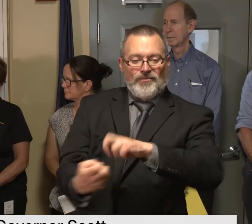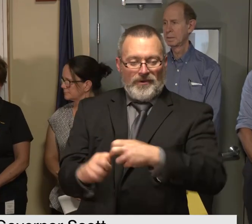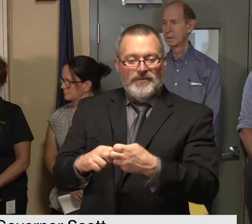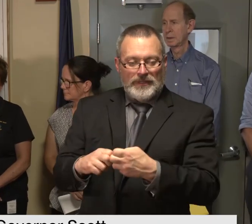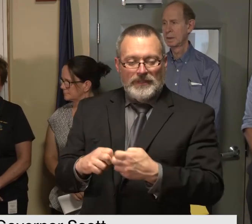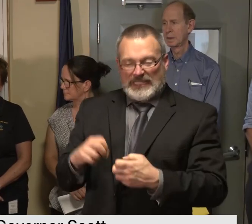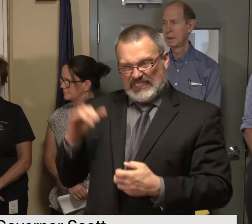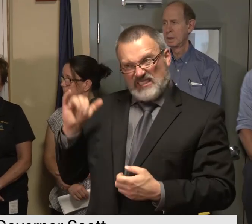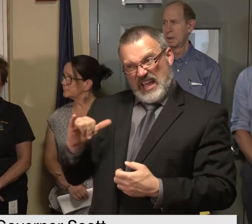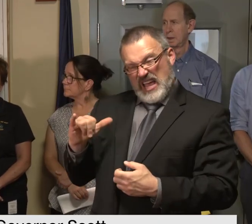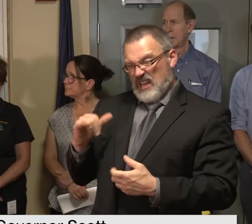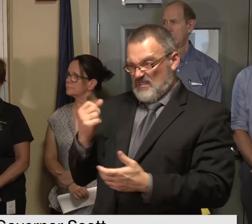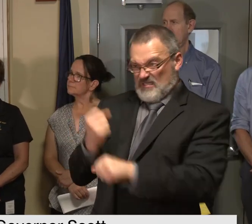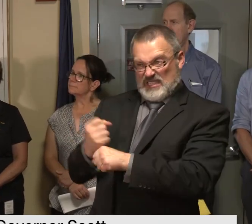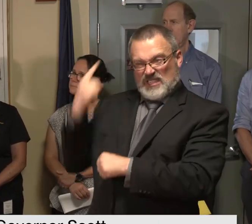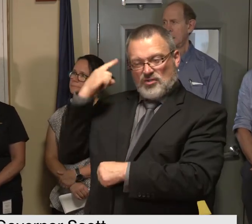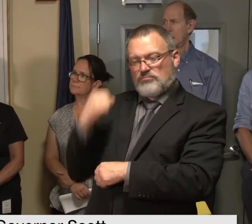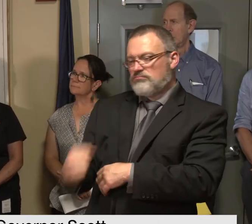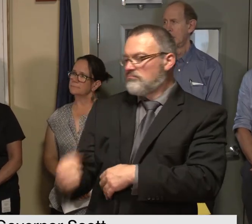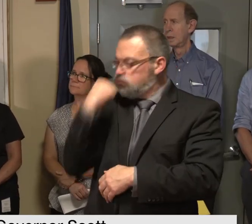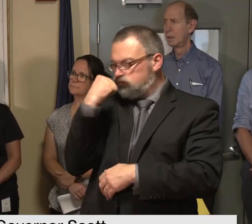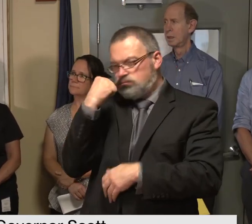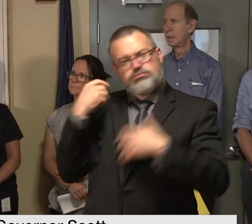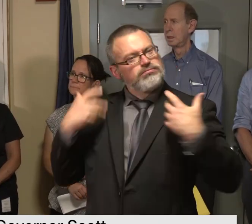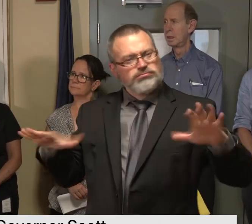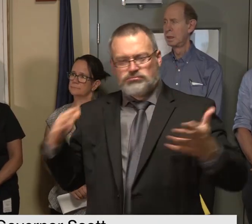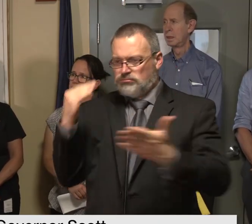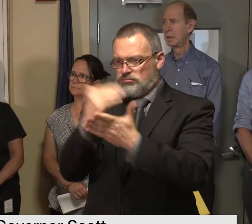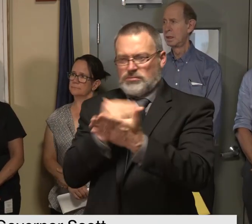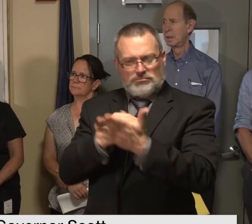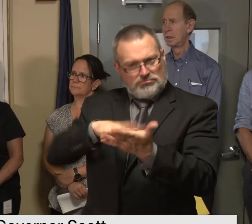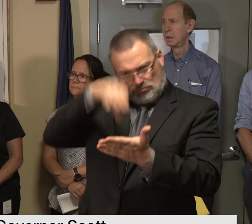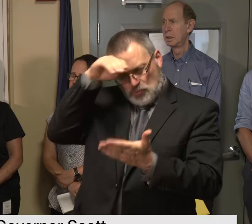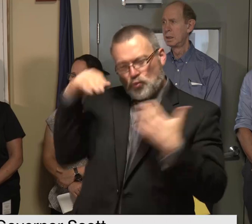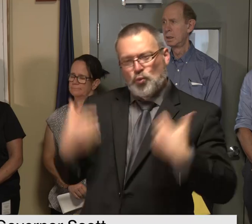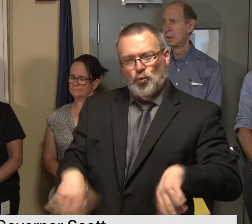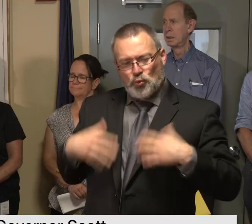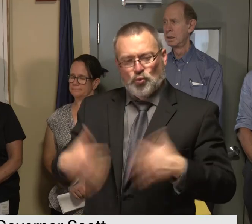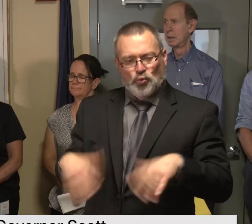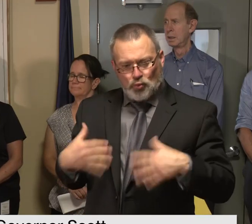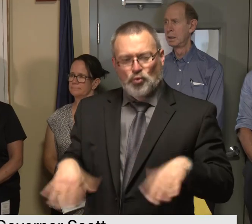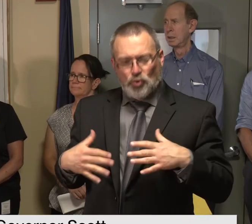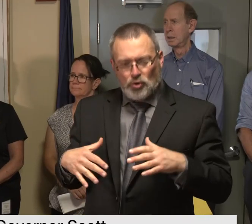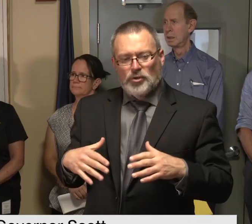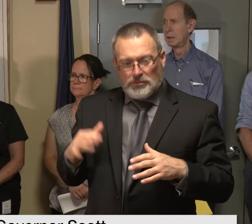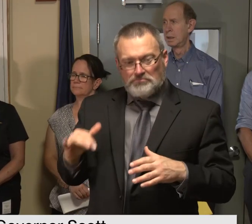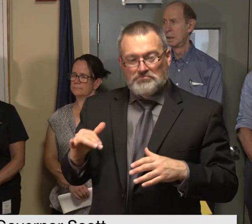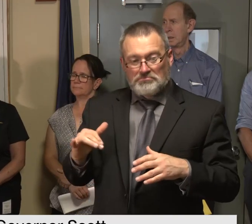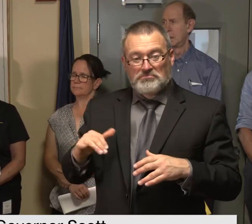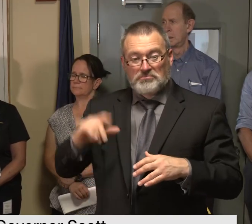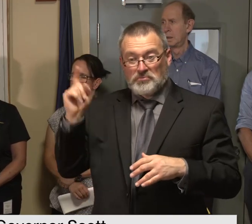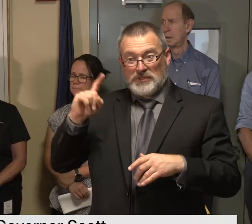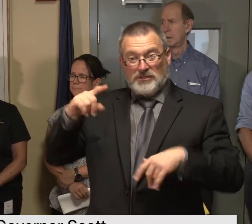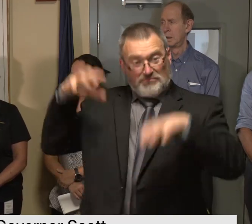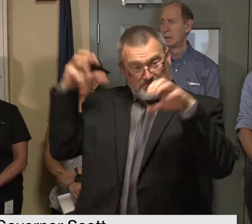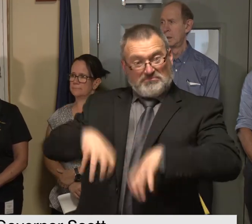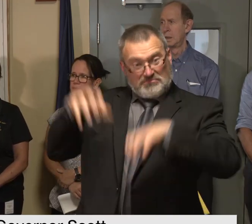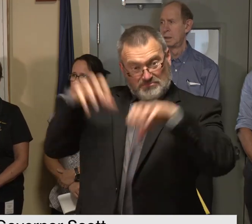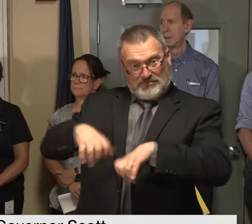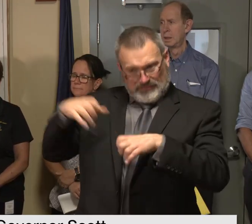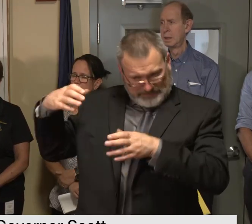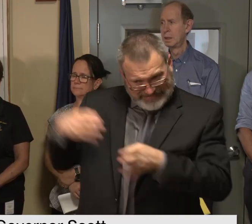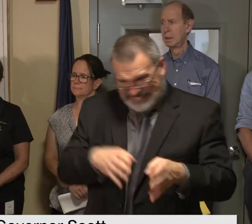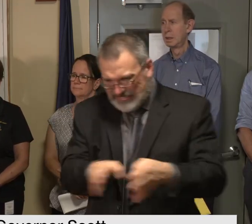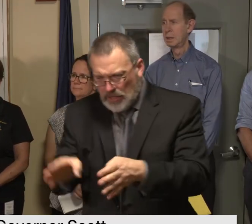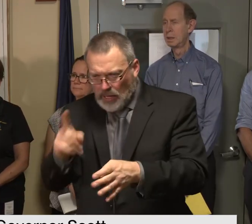storm was to protect some of the the stormwater infrastructure including culverts but also storm